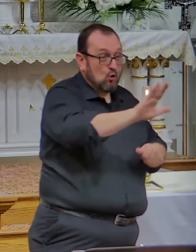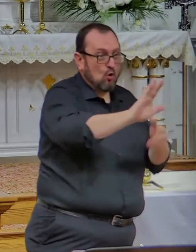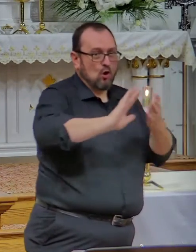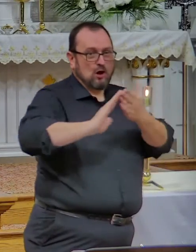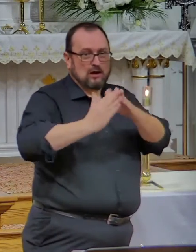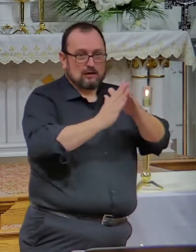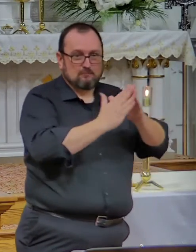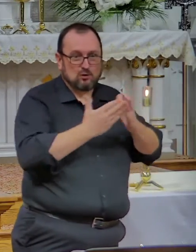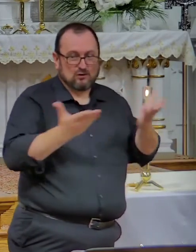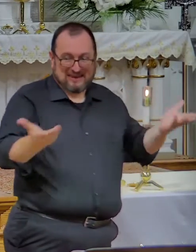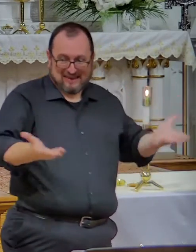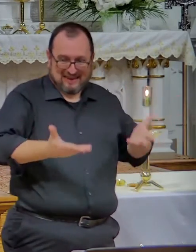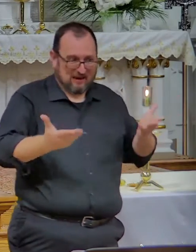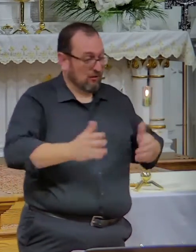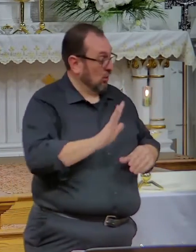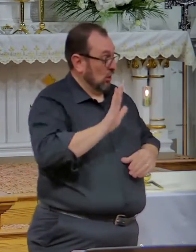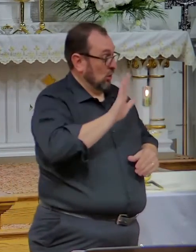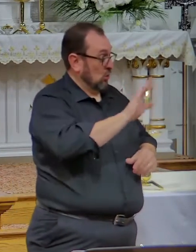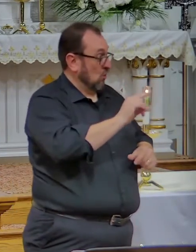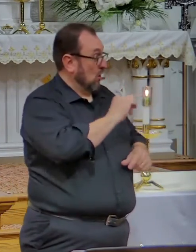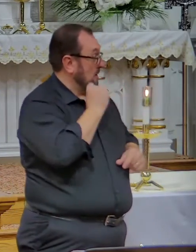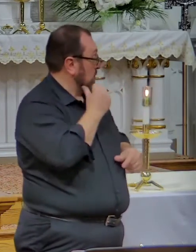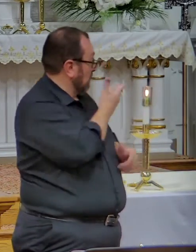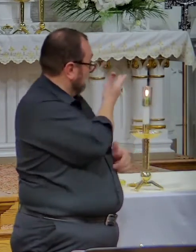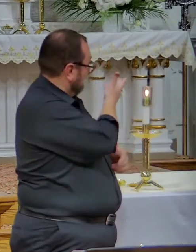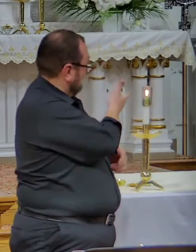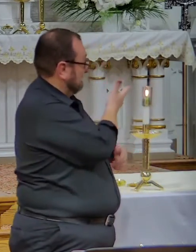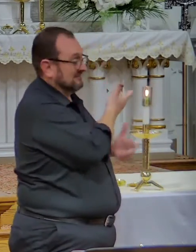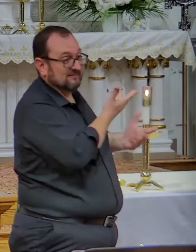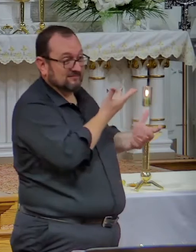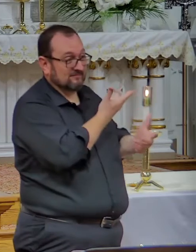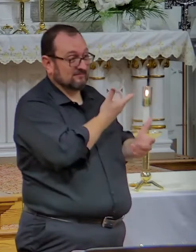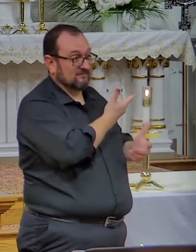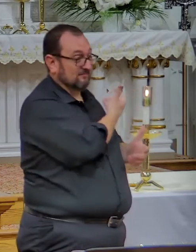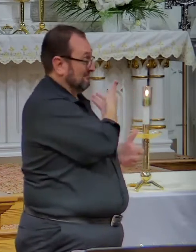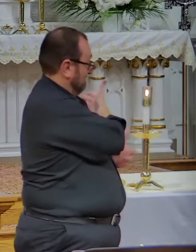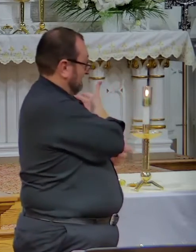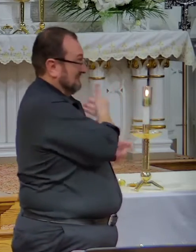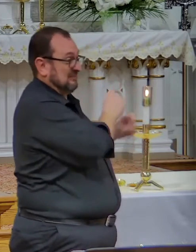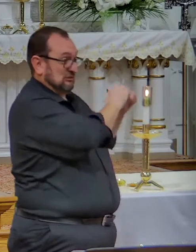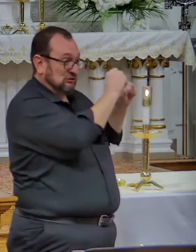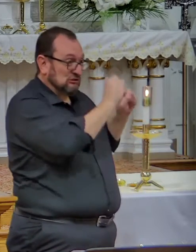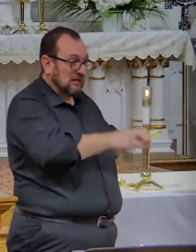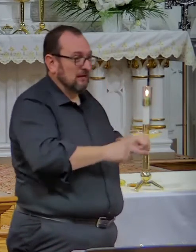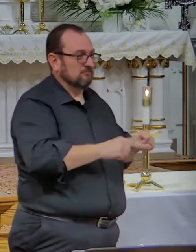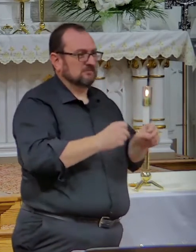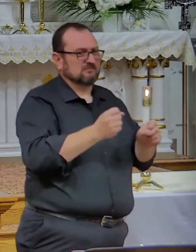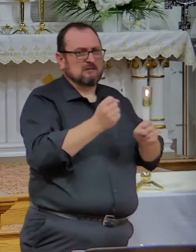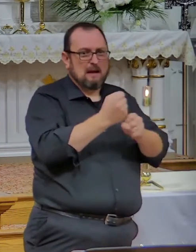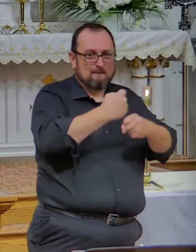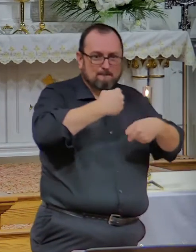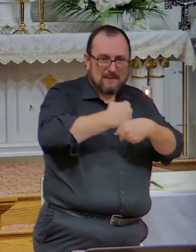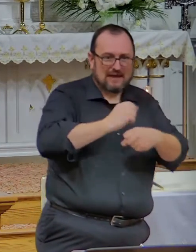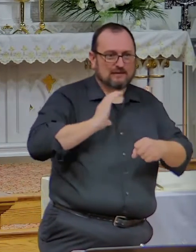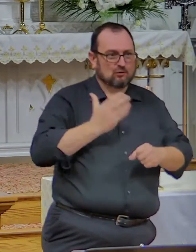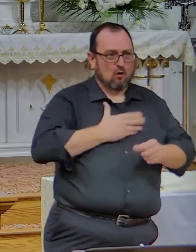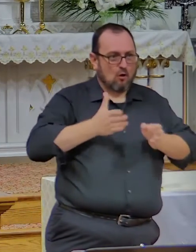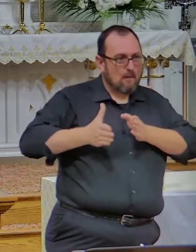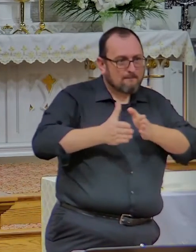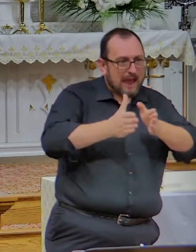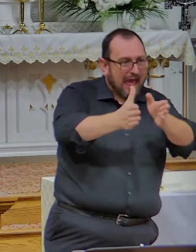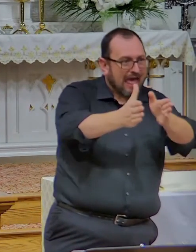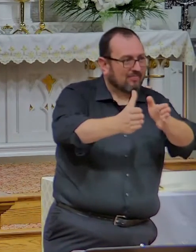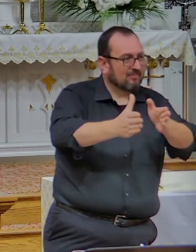Your parish priest who shapes and forms the direction of that parish community. Christianity.